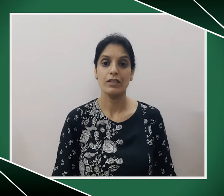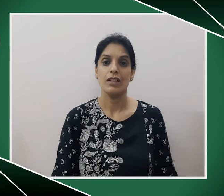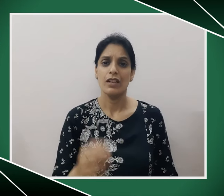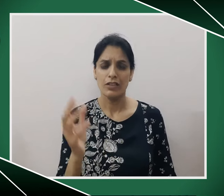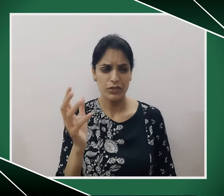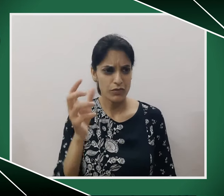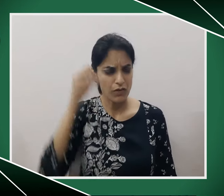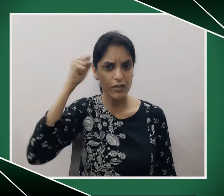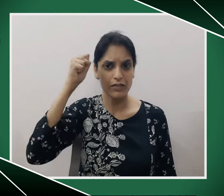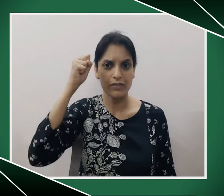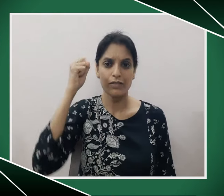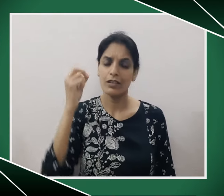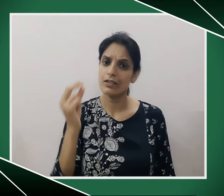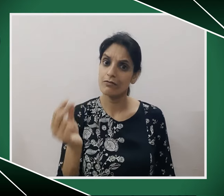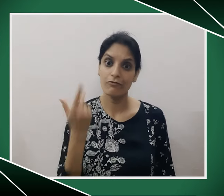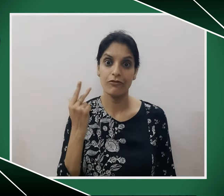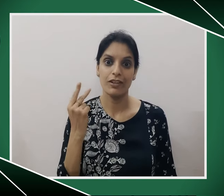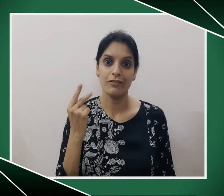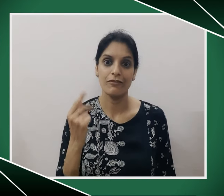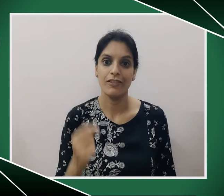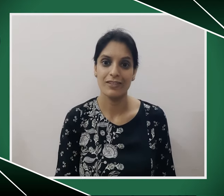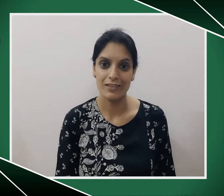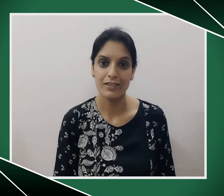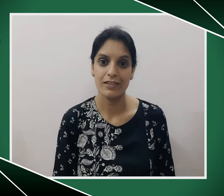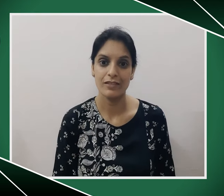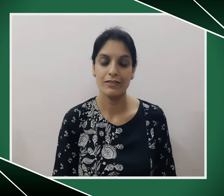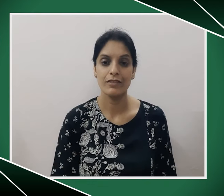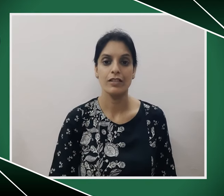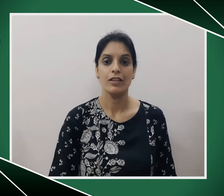And I get the meaning quickly.